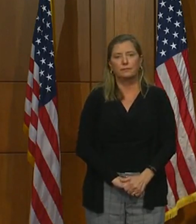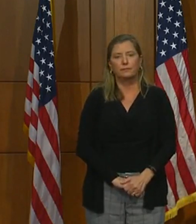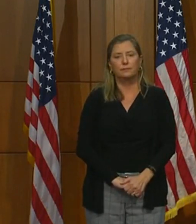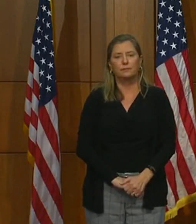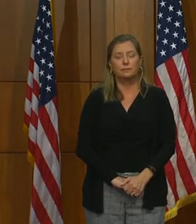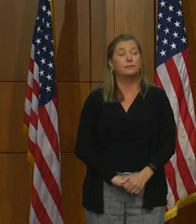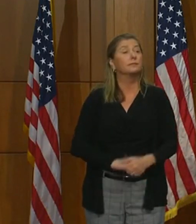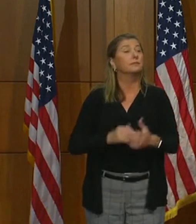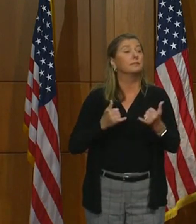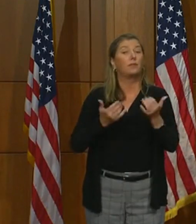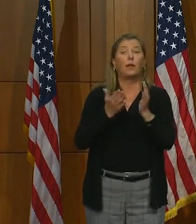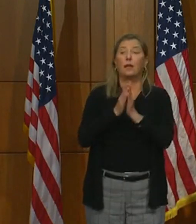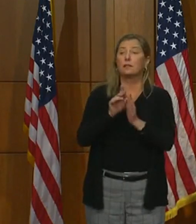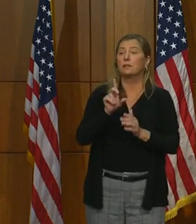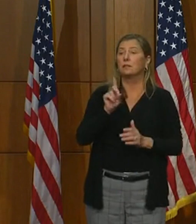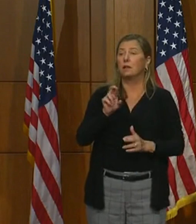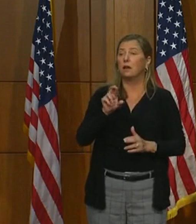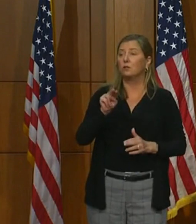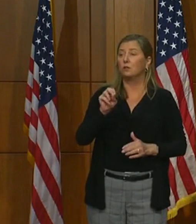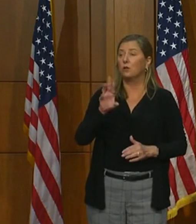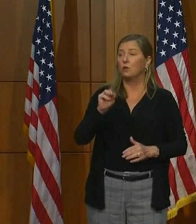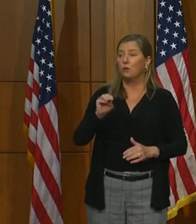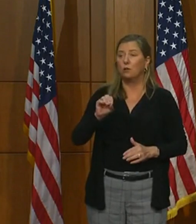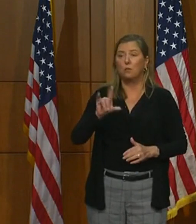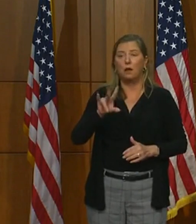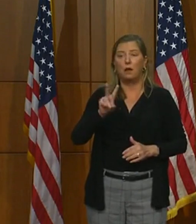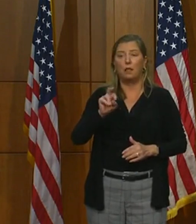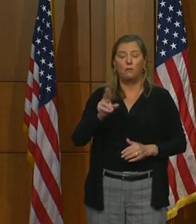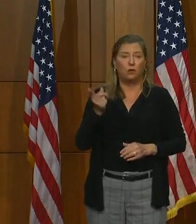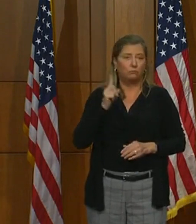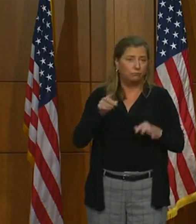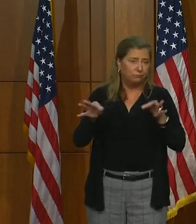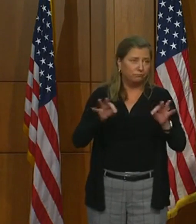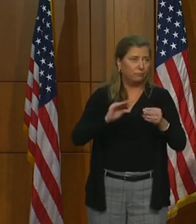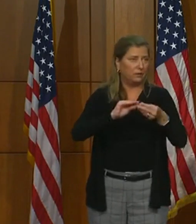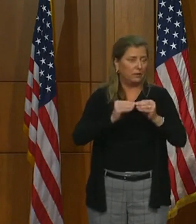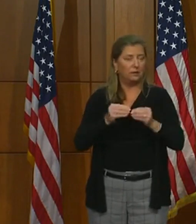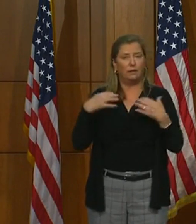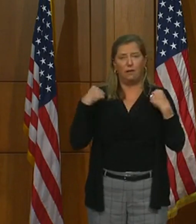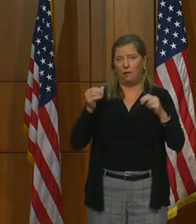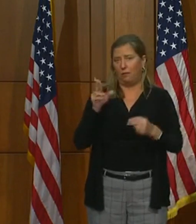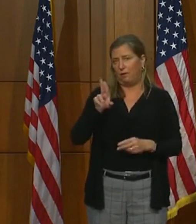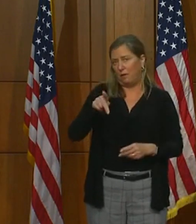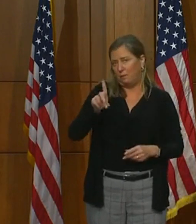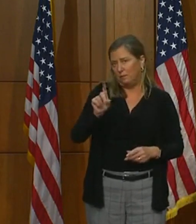Now I'd like to ask Dr. Norm Oliver to give us a health update. Norm, thank you.